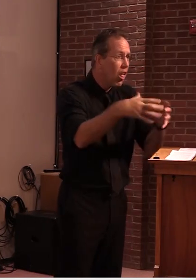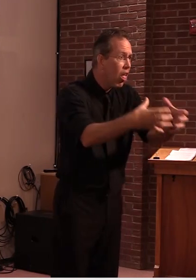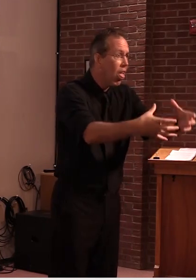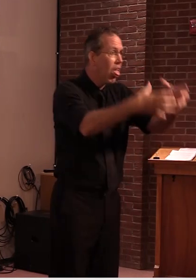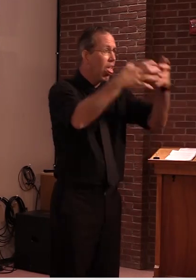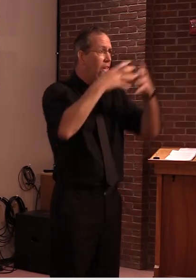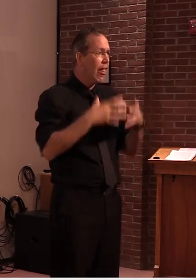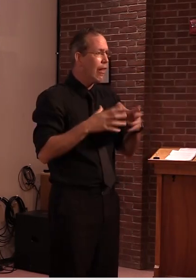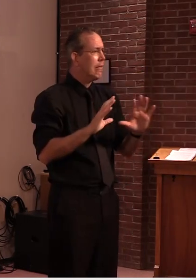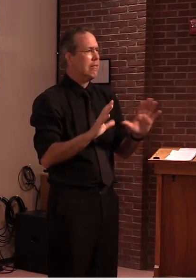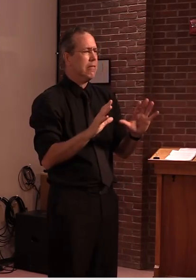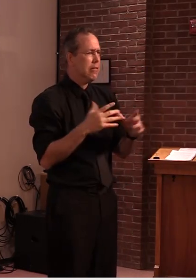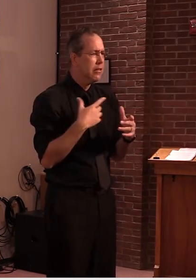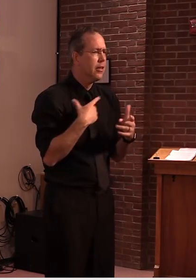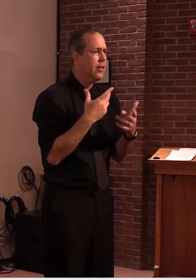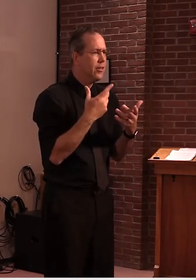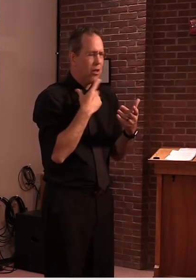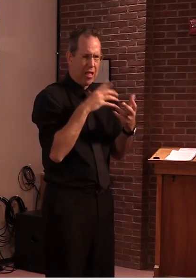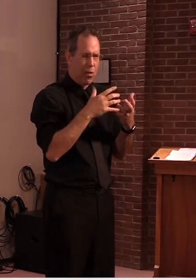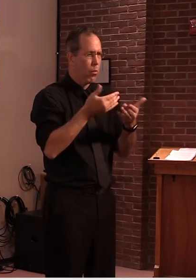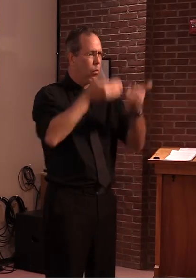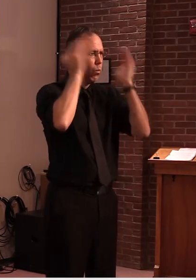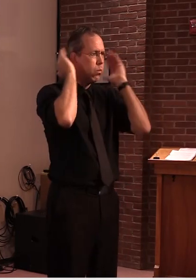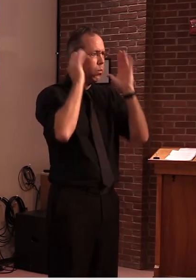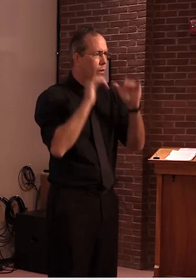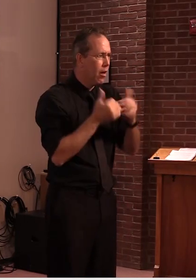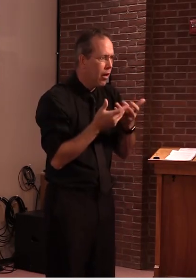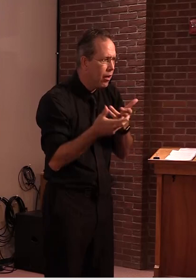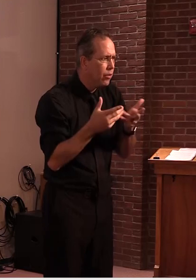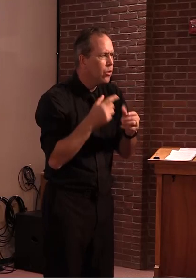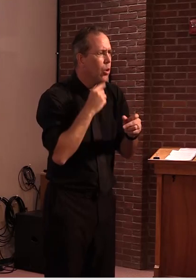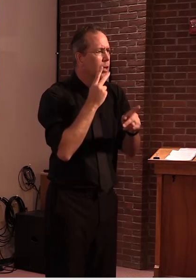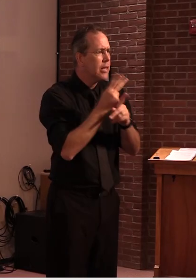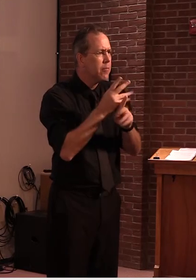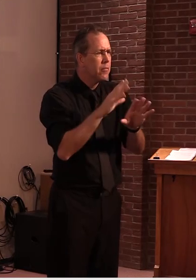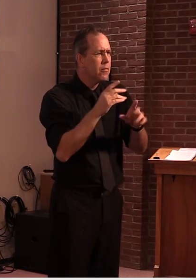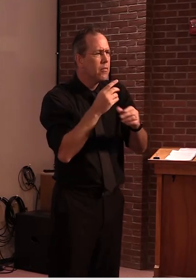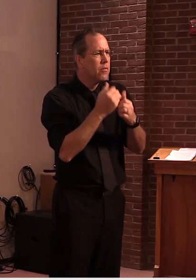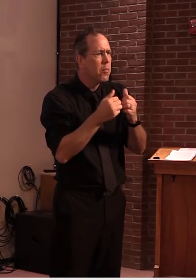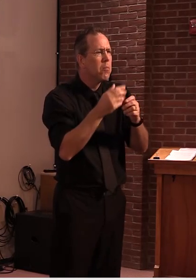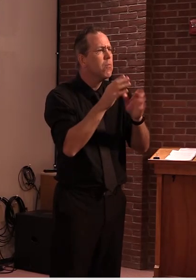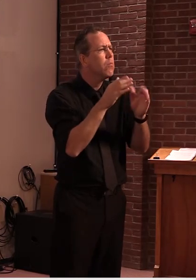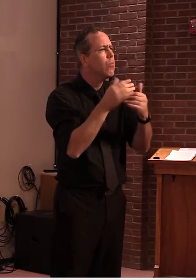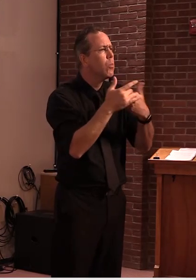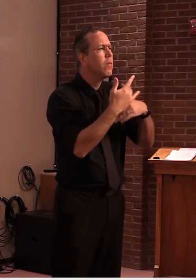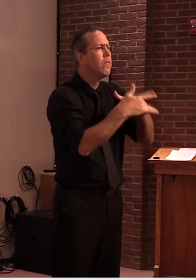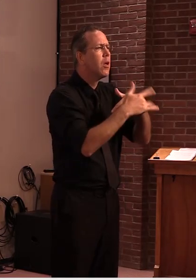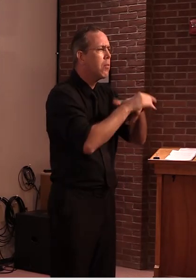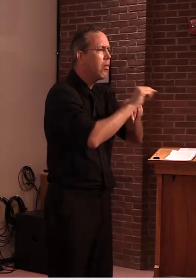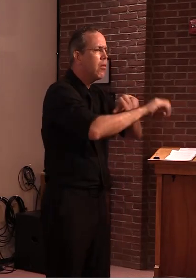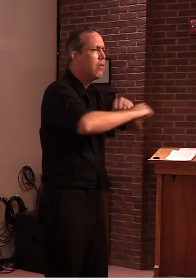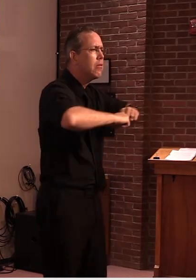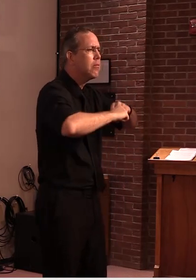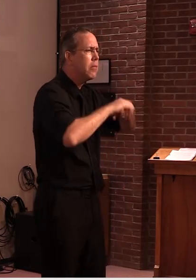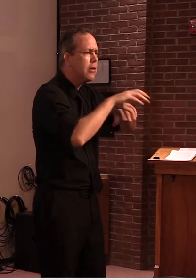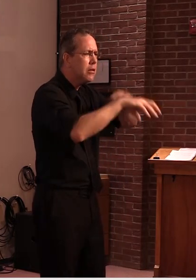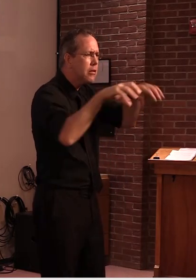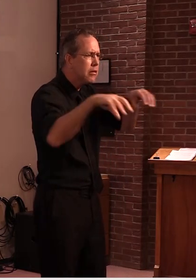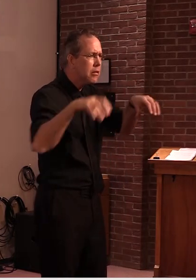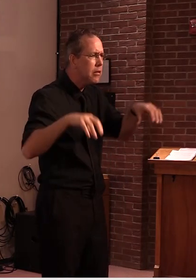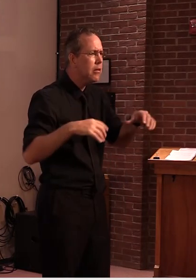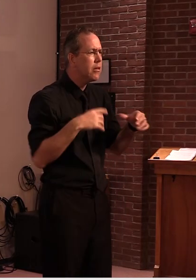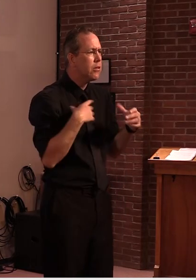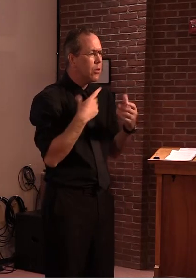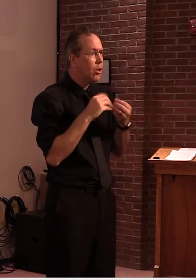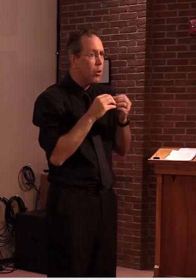when we have quarantined facility the facilities that we need quarantine beds for uh also as you know